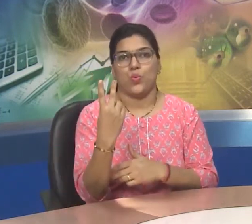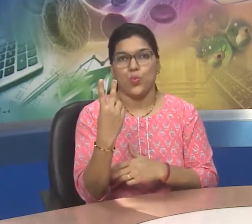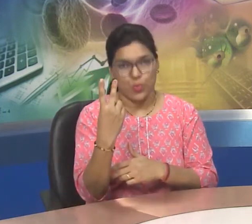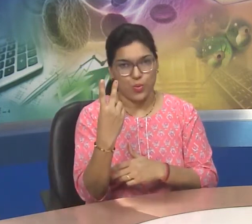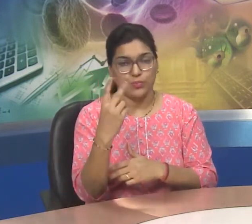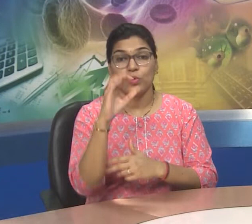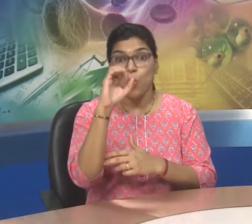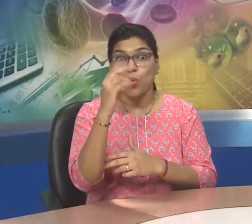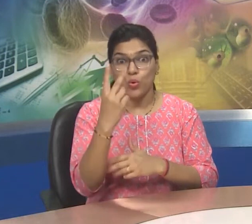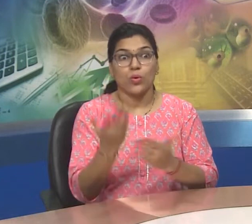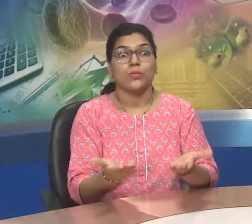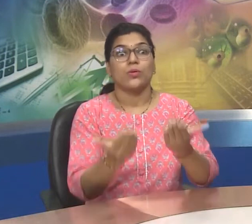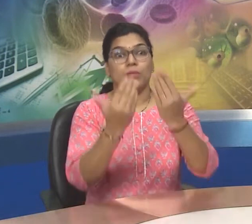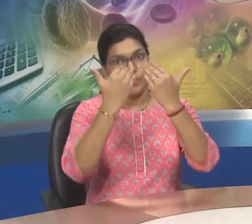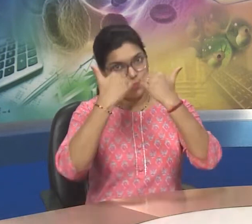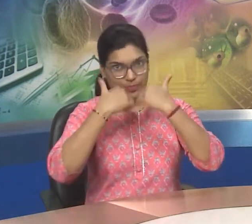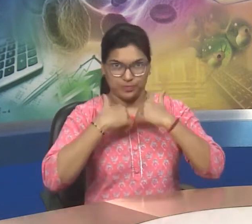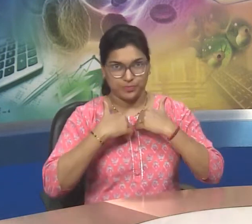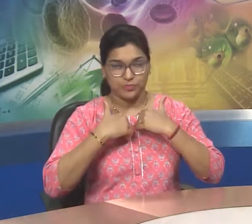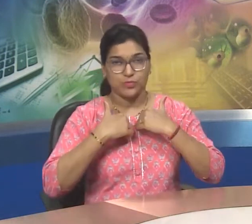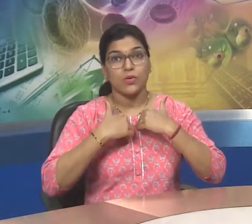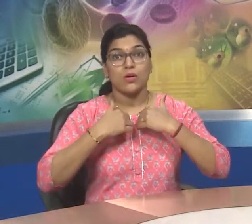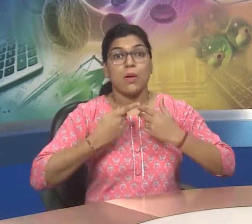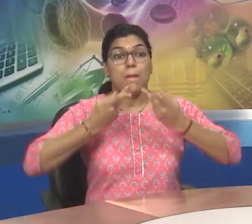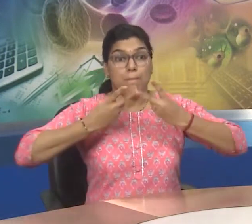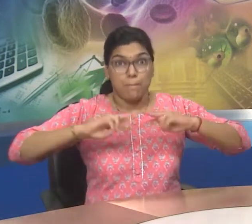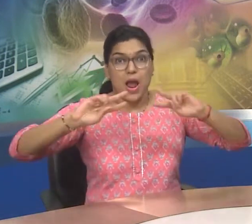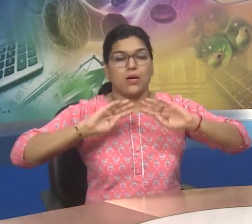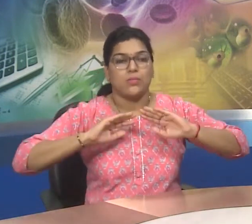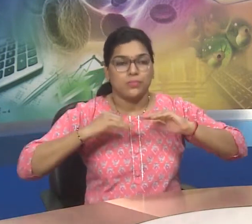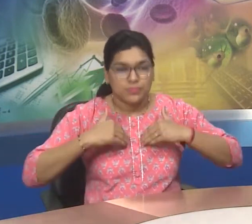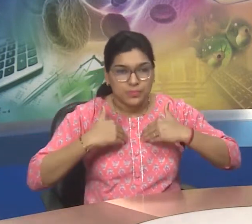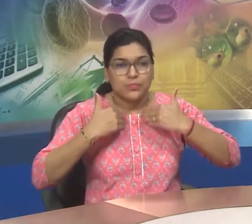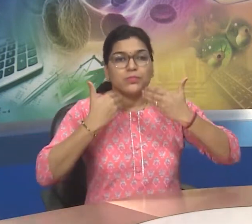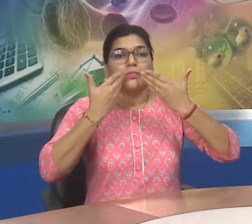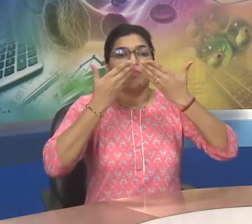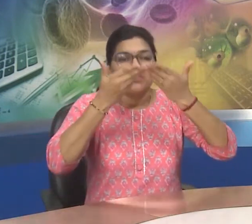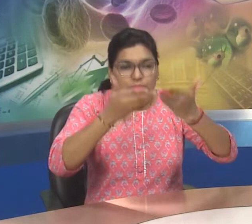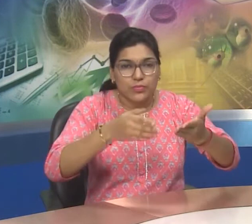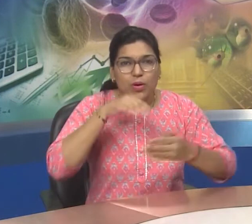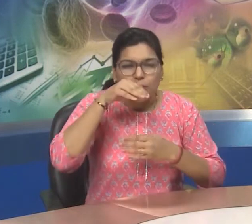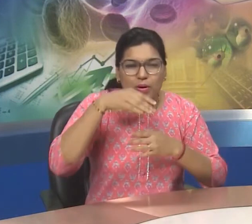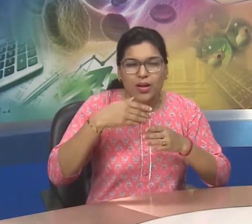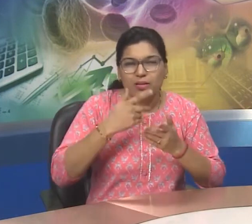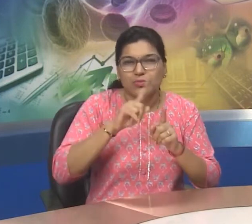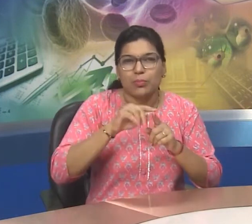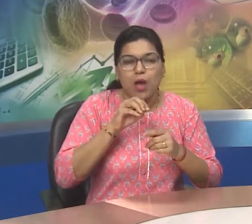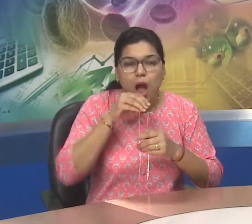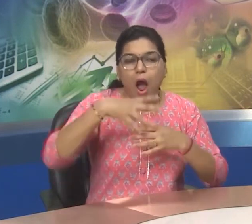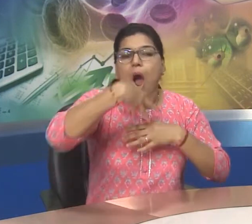We inhale oxygen and we exhale carbon dioxide,